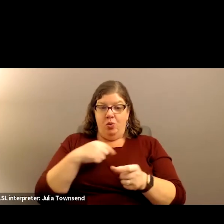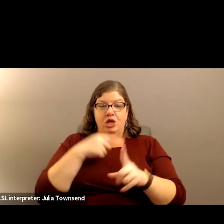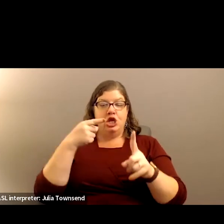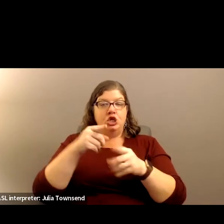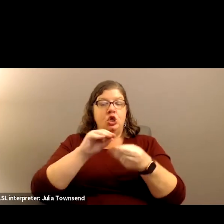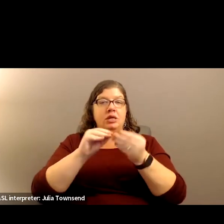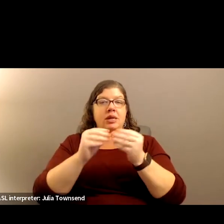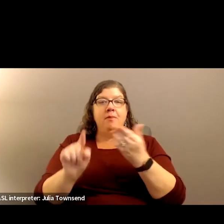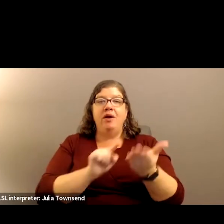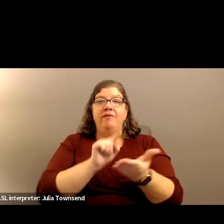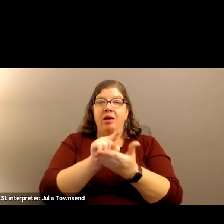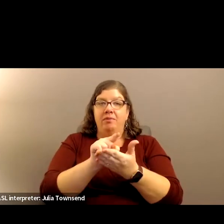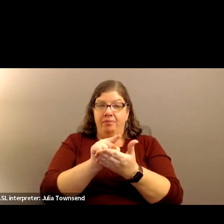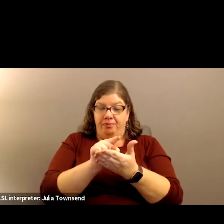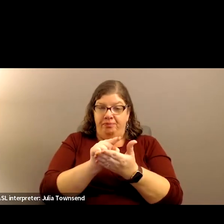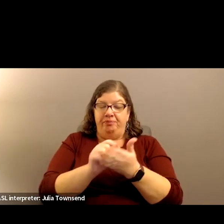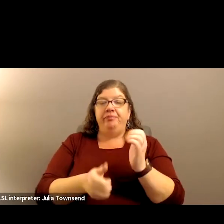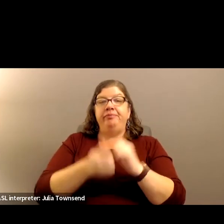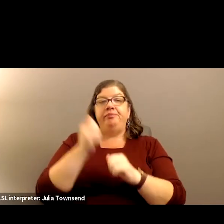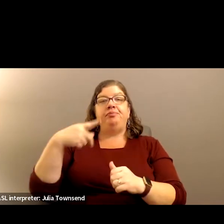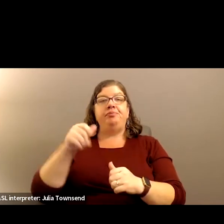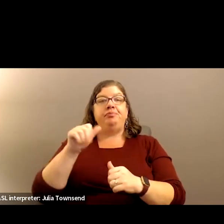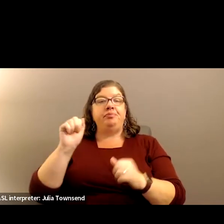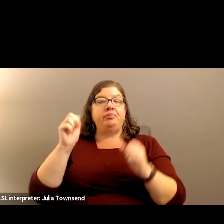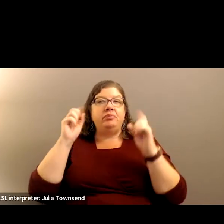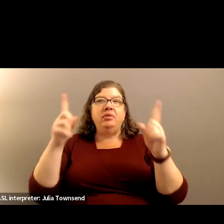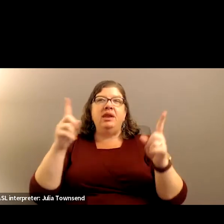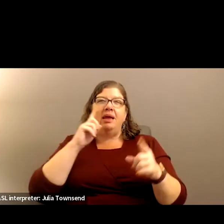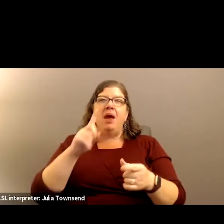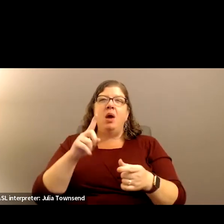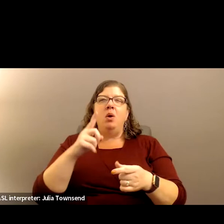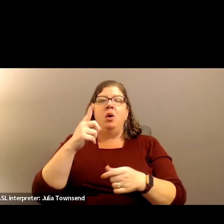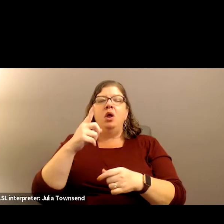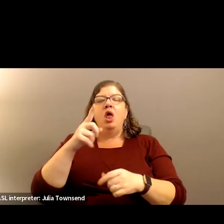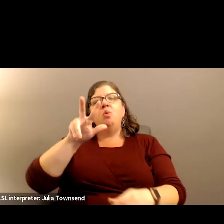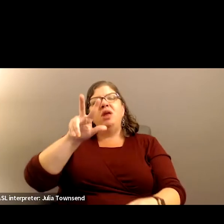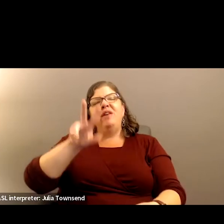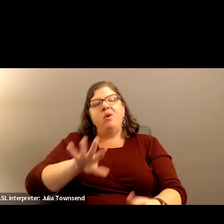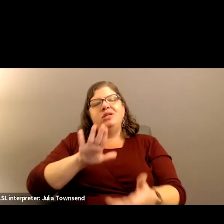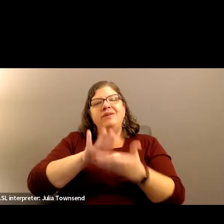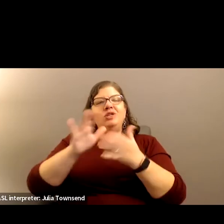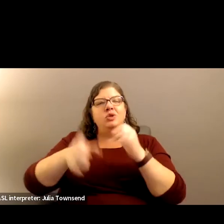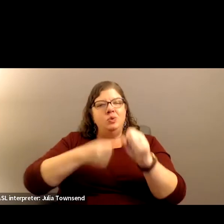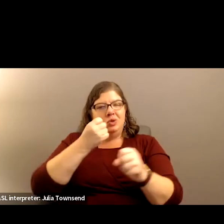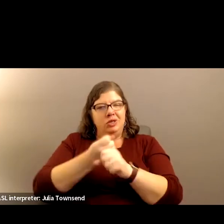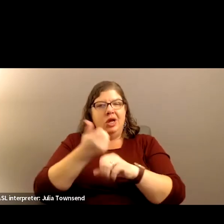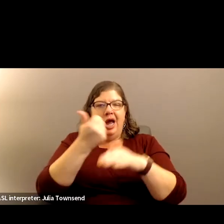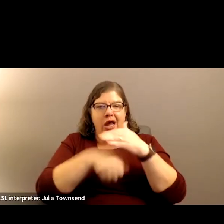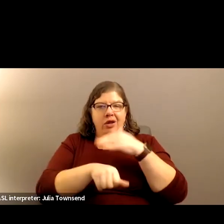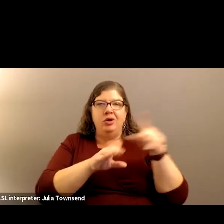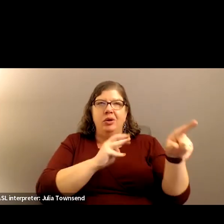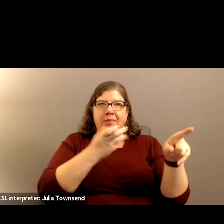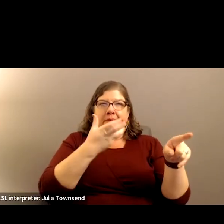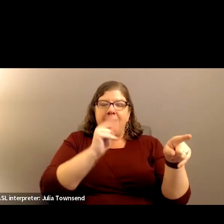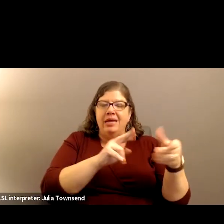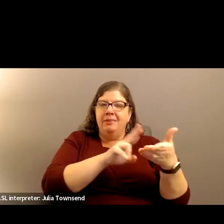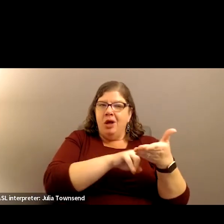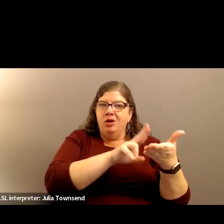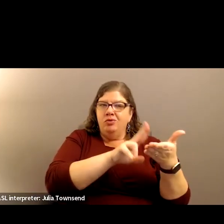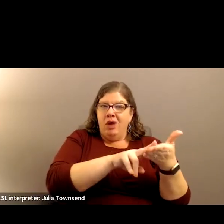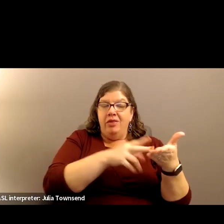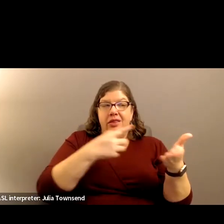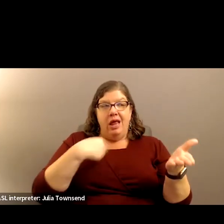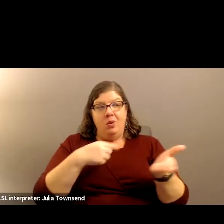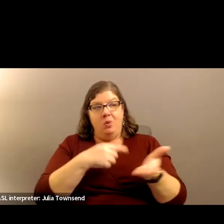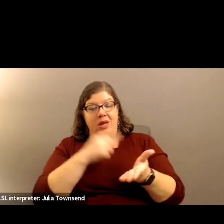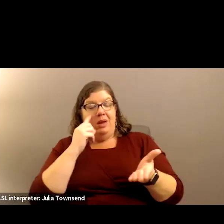number of hours. For most paraeducators, that's about three fourths of a school year if they've worked under Maxim's contract for that amount of time, we buy